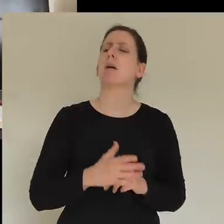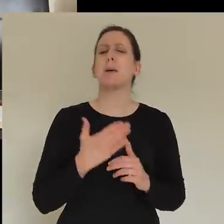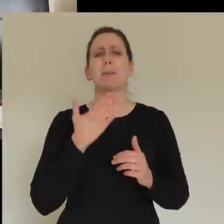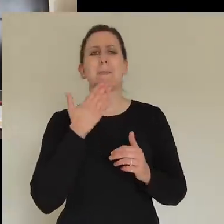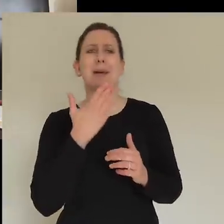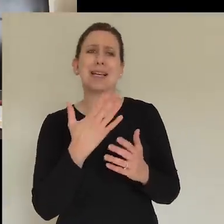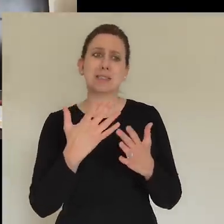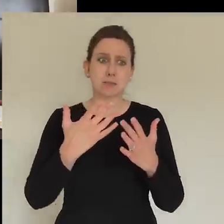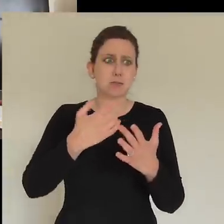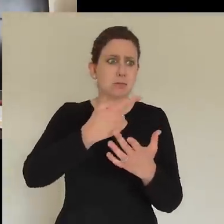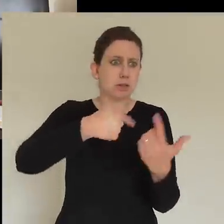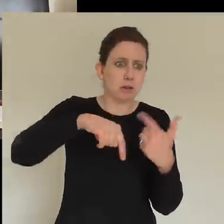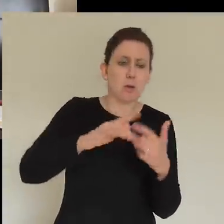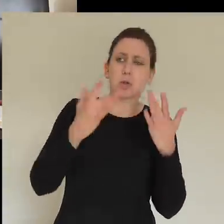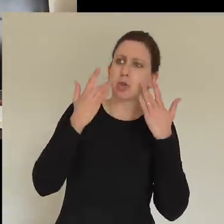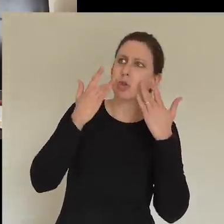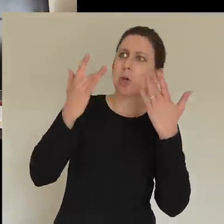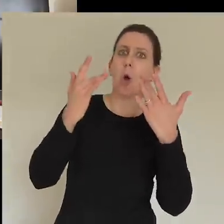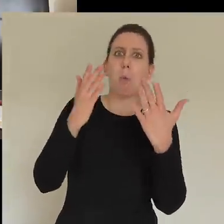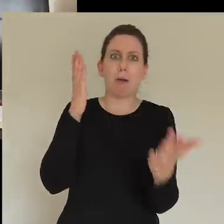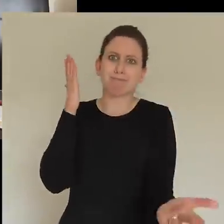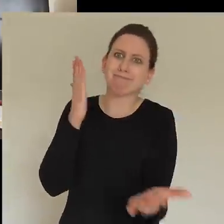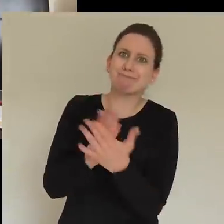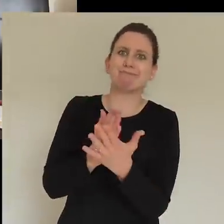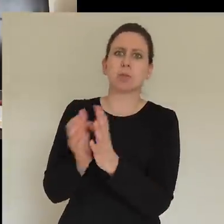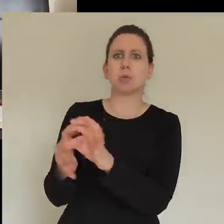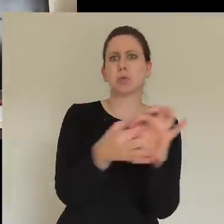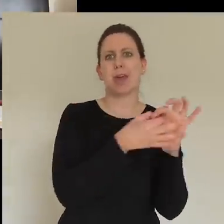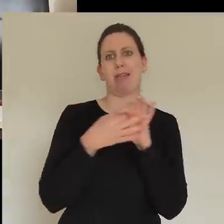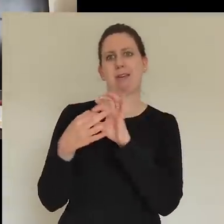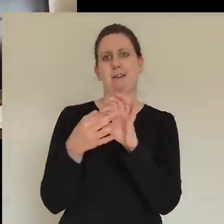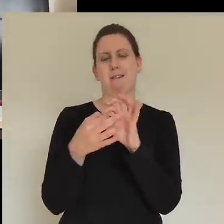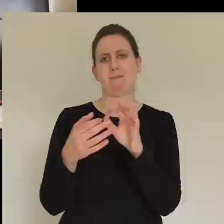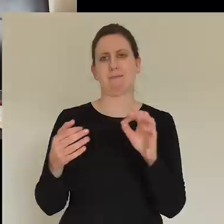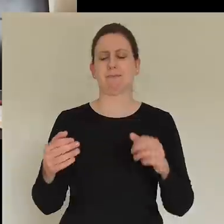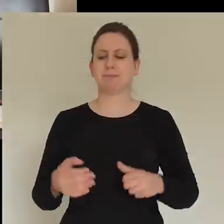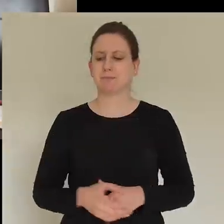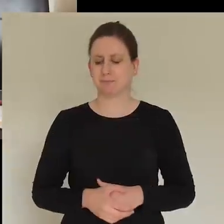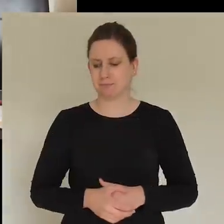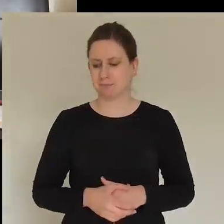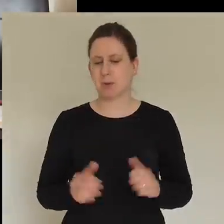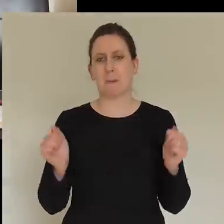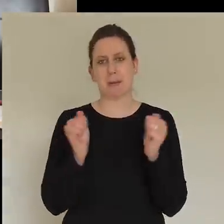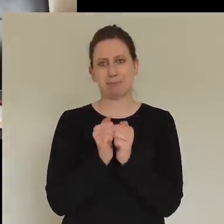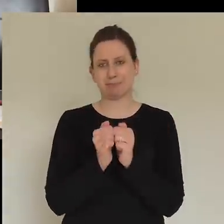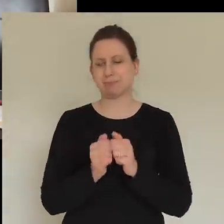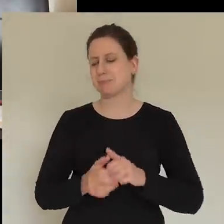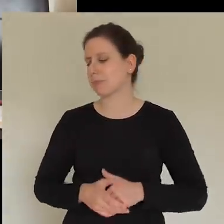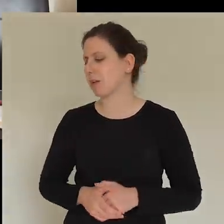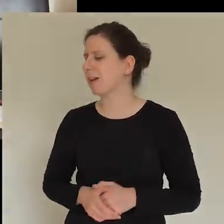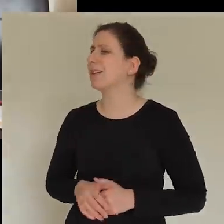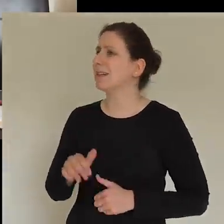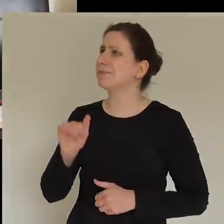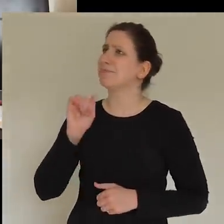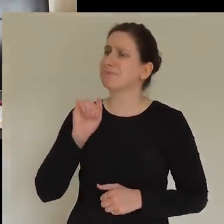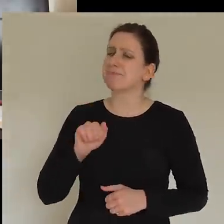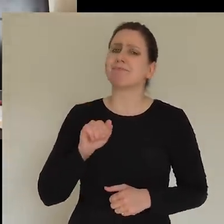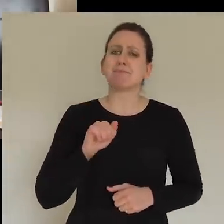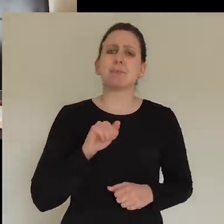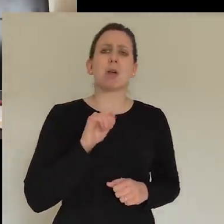seen before, Father? Father. Yes, Lord. And Lord, we don't want to miss this moment. We don't want miss this moment in our nation. We wouldn't